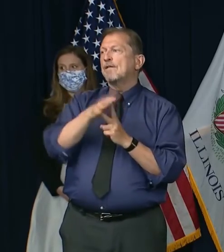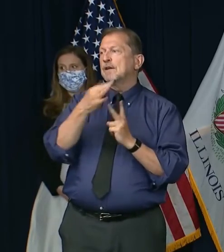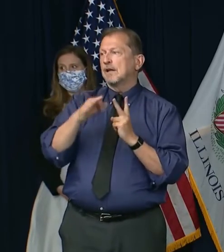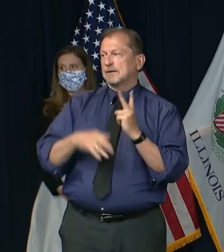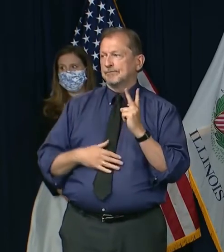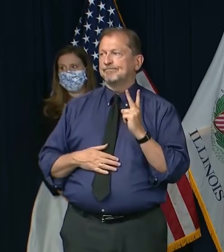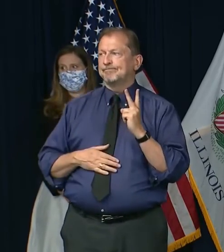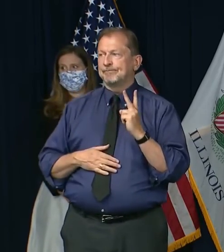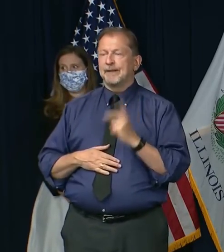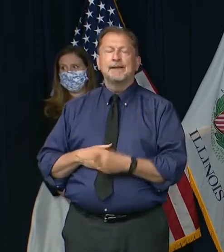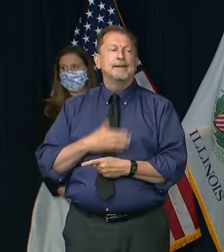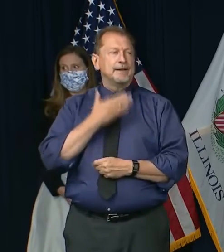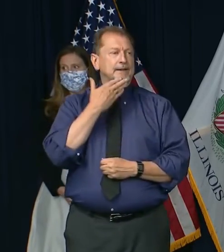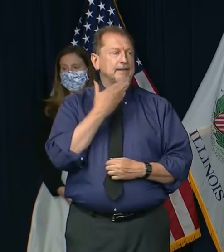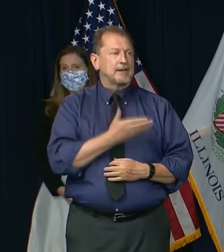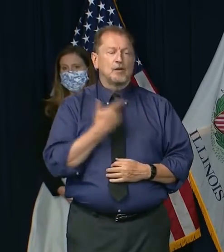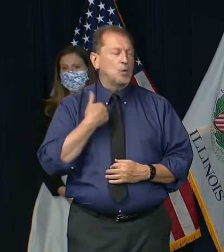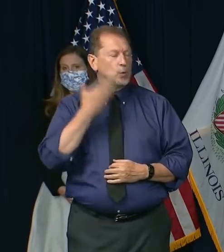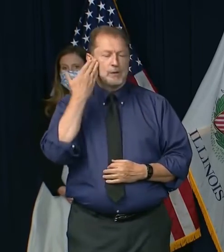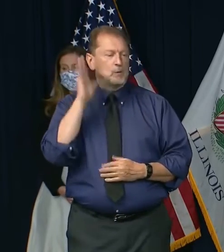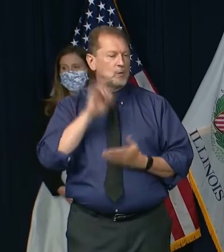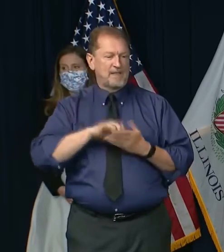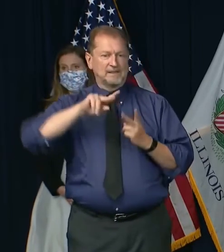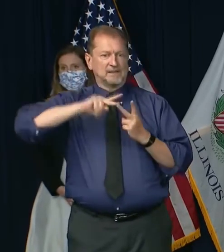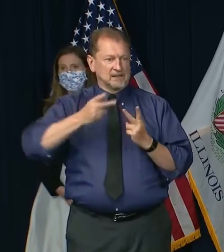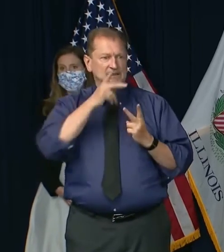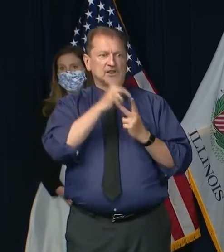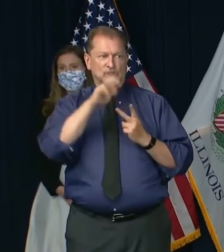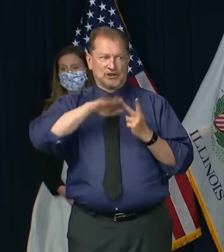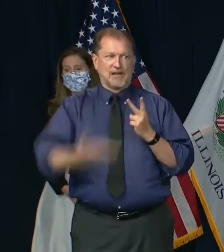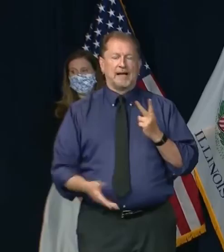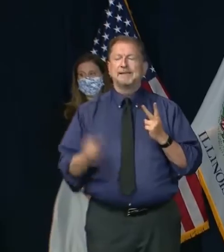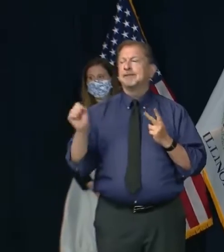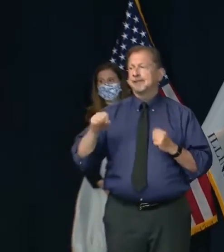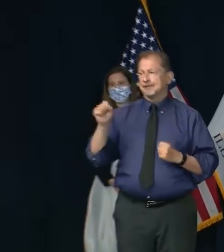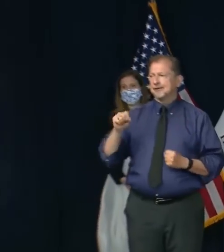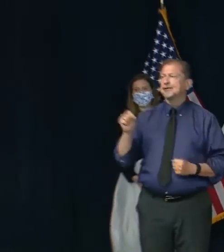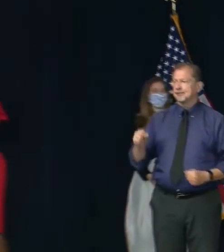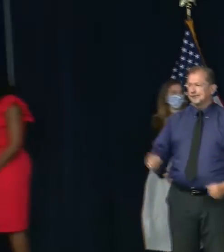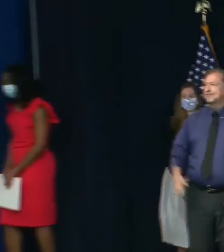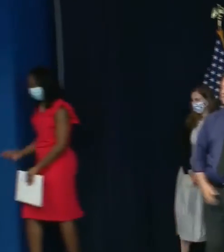You did not know that, so I just wanted to clarify. Thank you. Thank you, everyone.